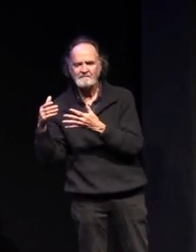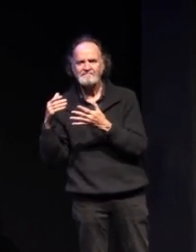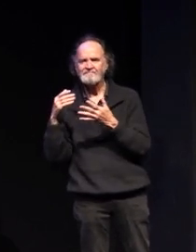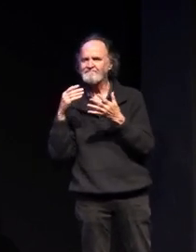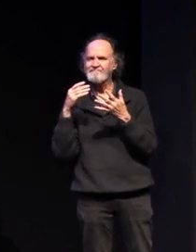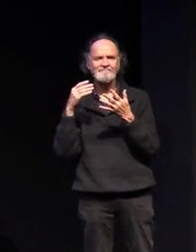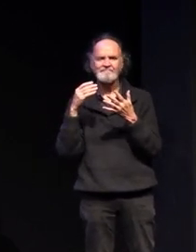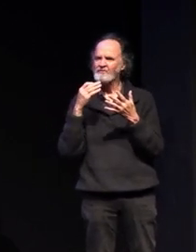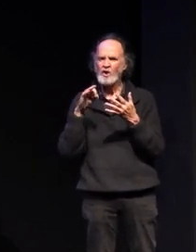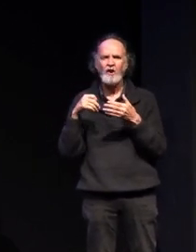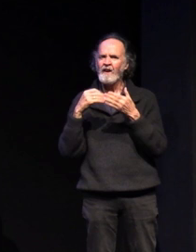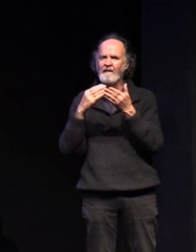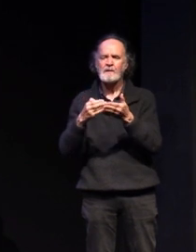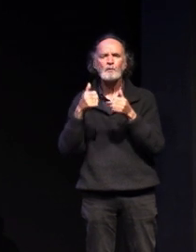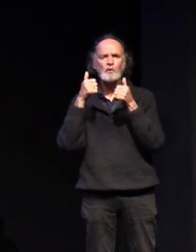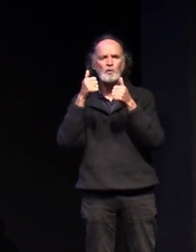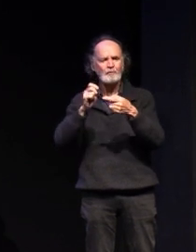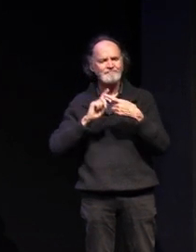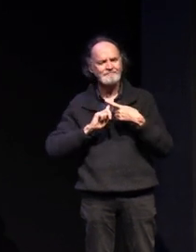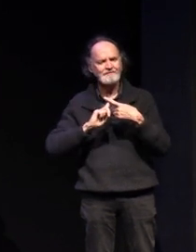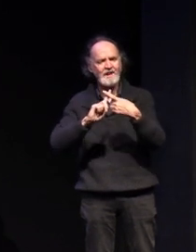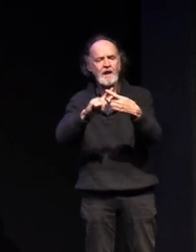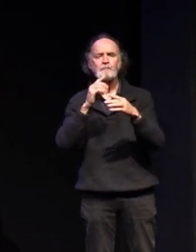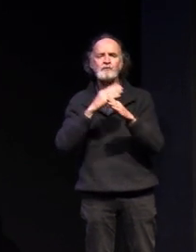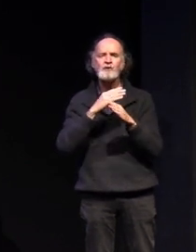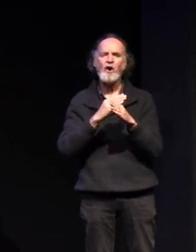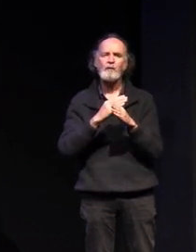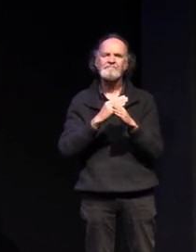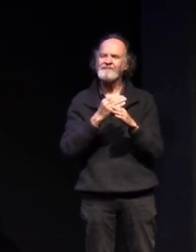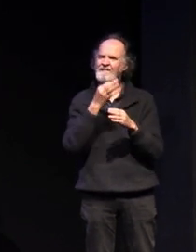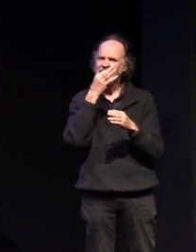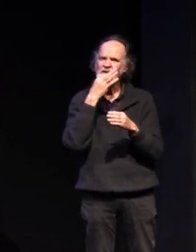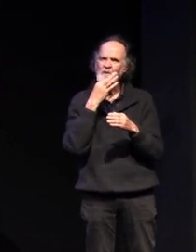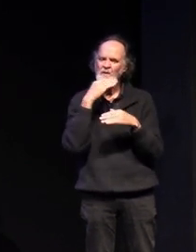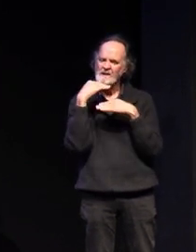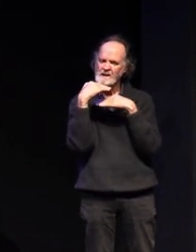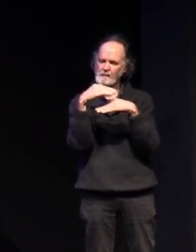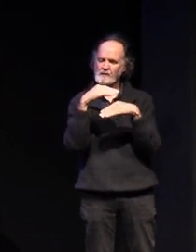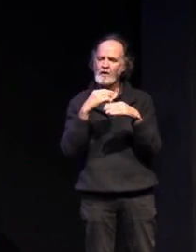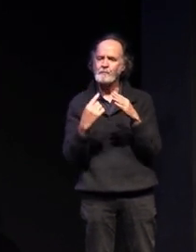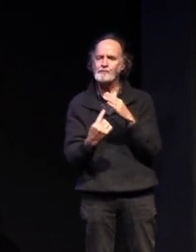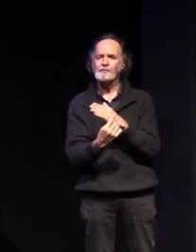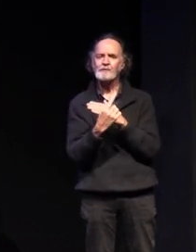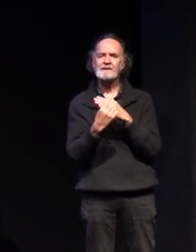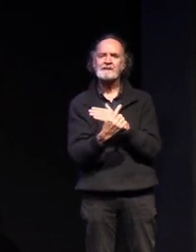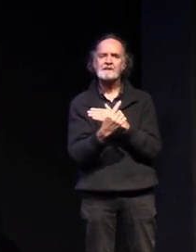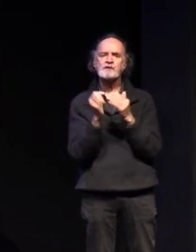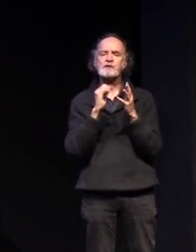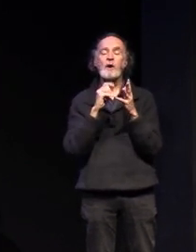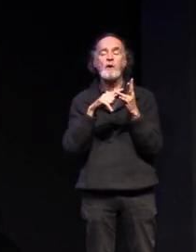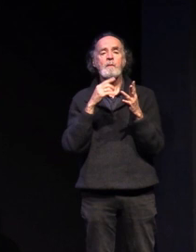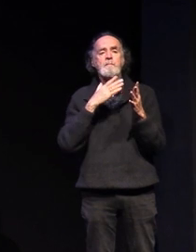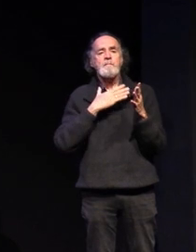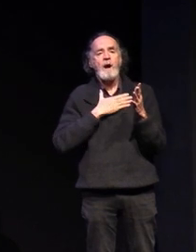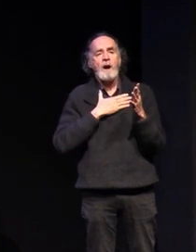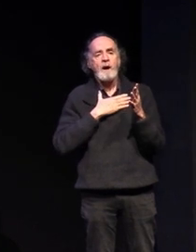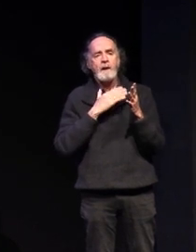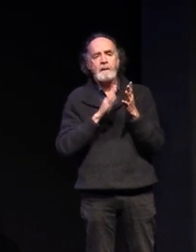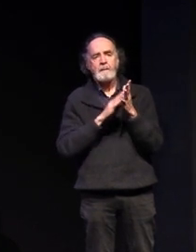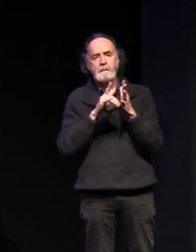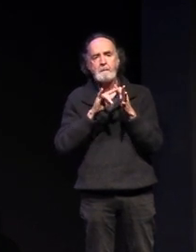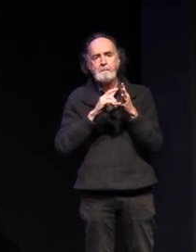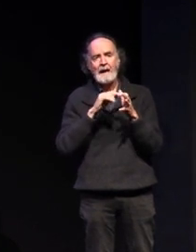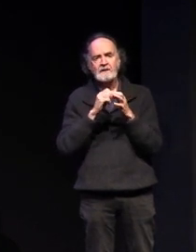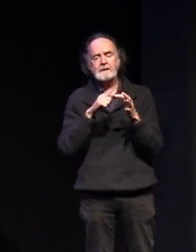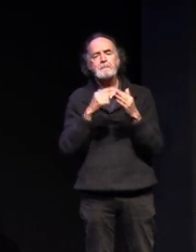employment and good life opportunities i worry about those students so again my key message come here with